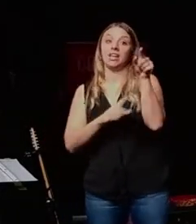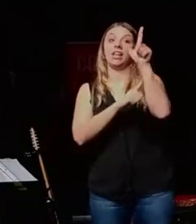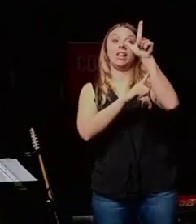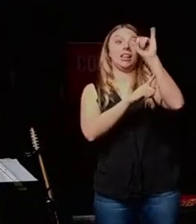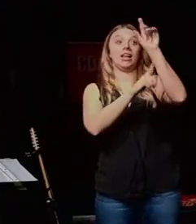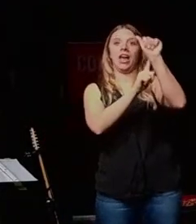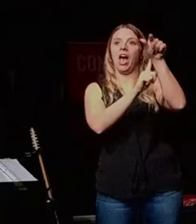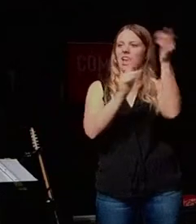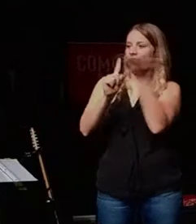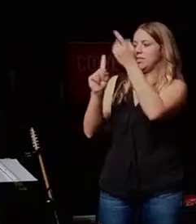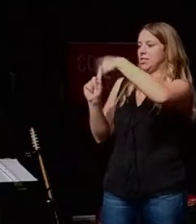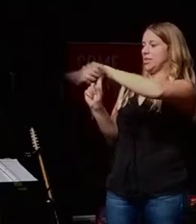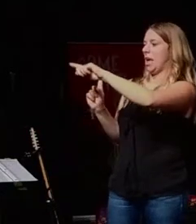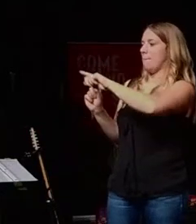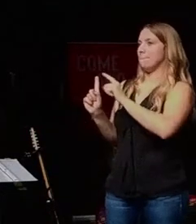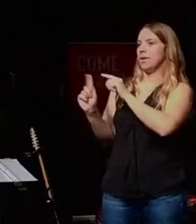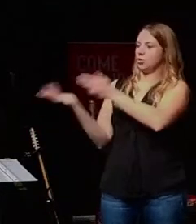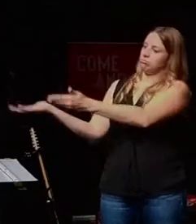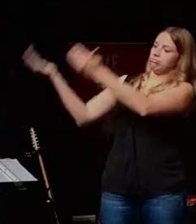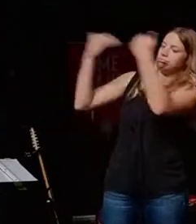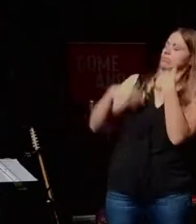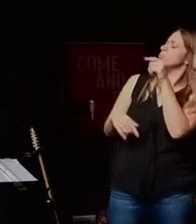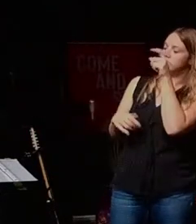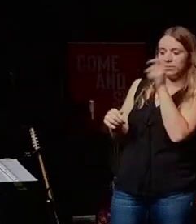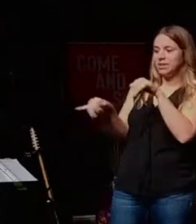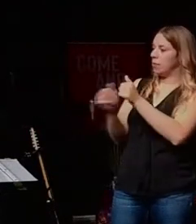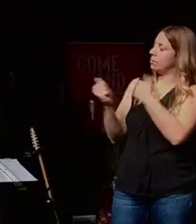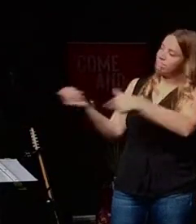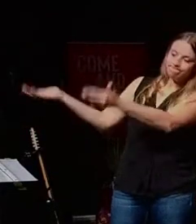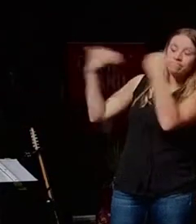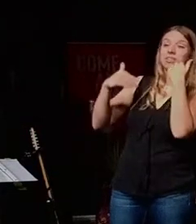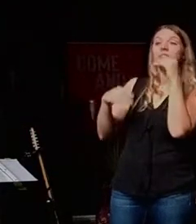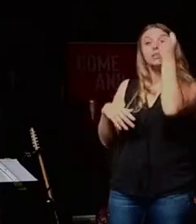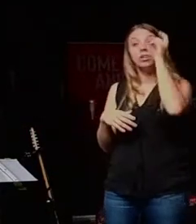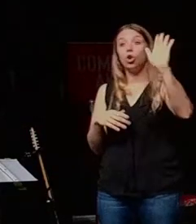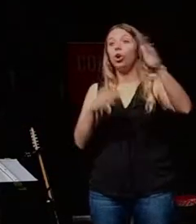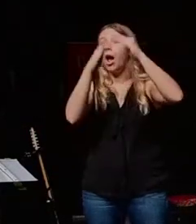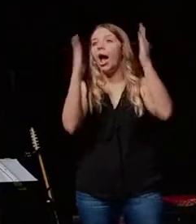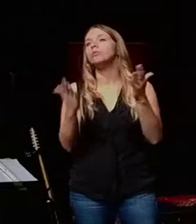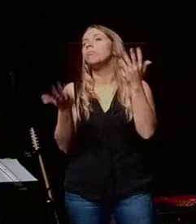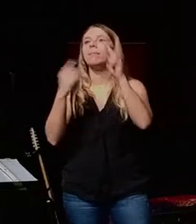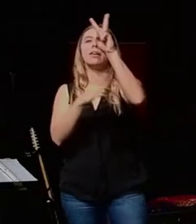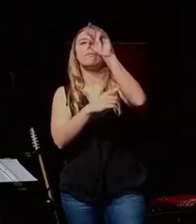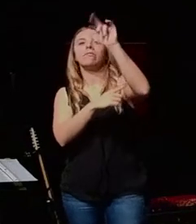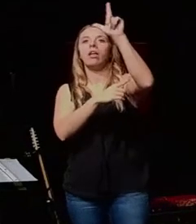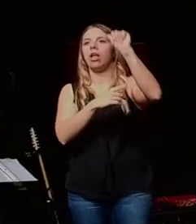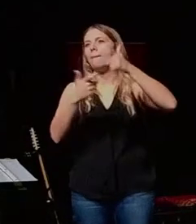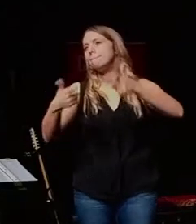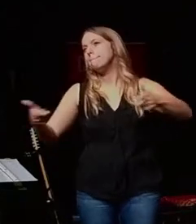them to go into their house, right, and go, you have to stay with me. Please, you have to stay with me. And when you talk about the house, it's probably a villa, a very large